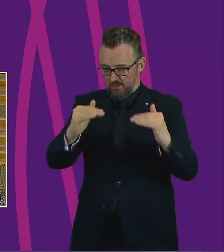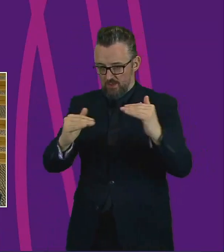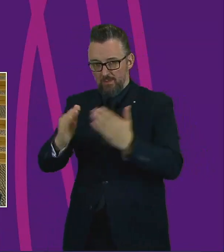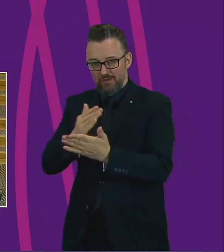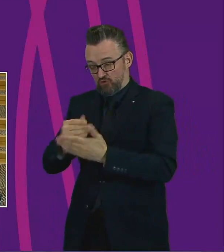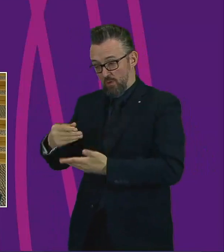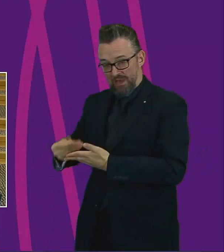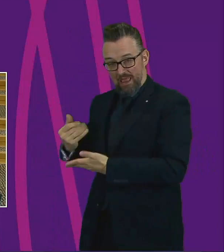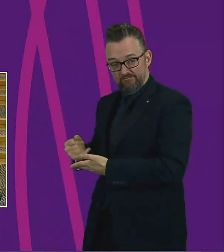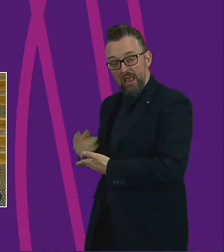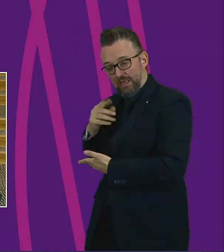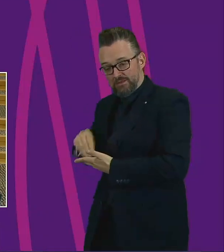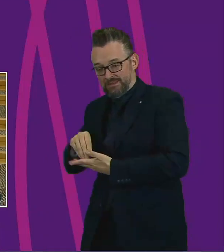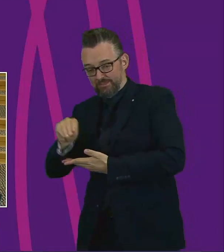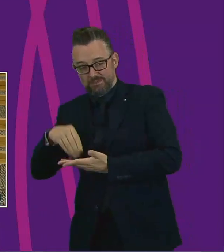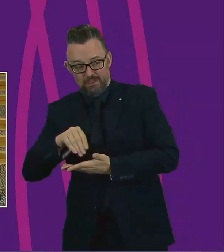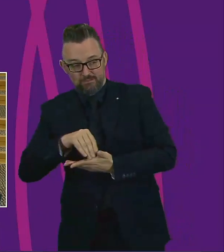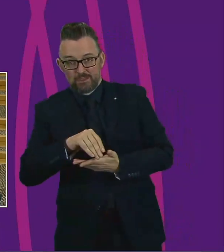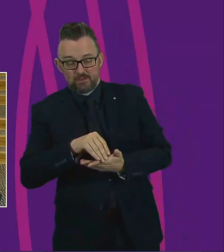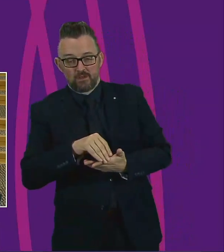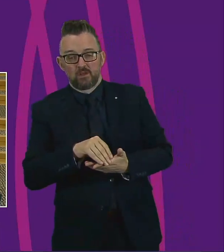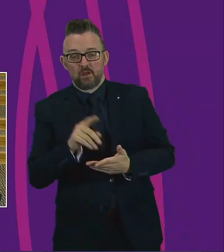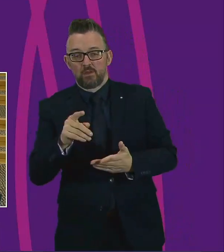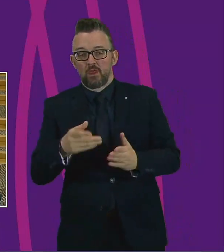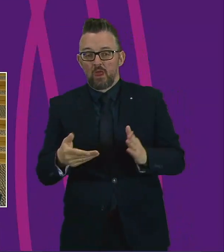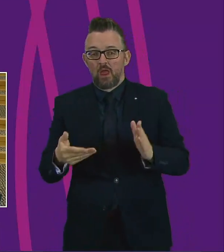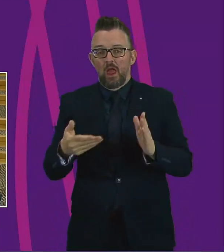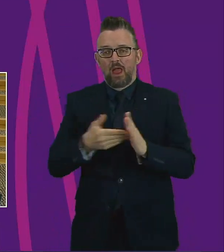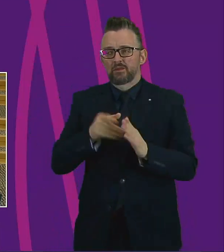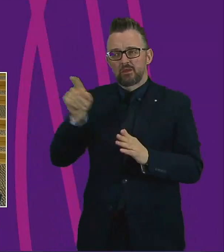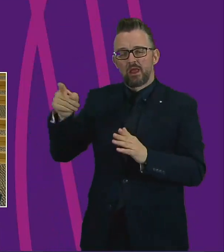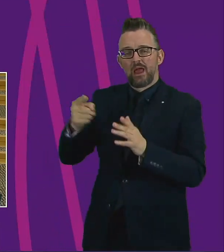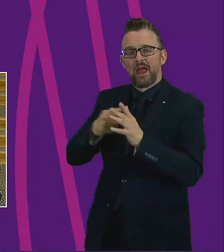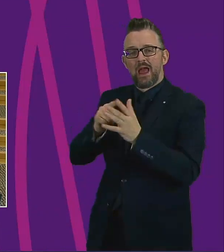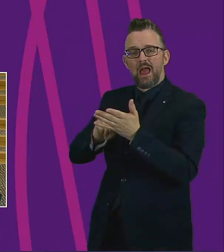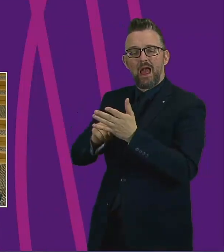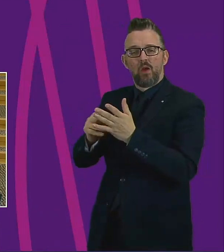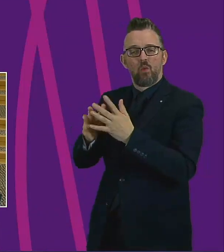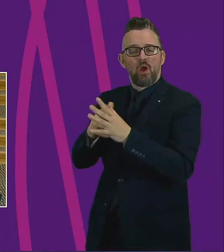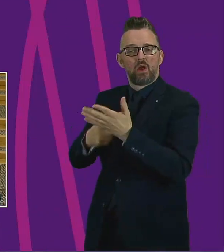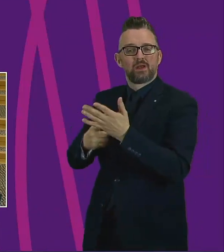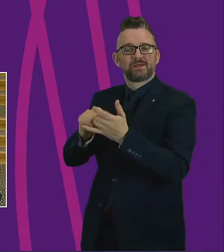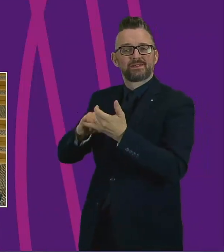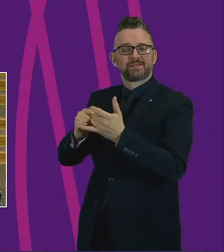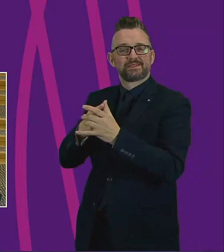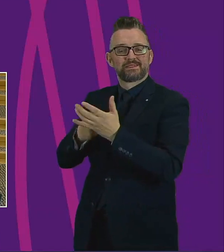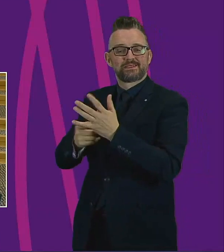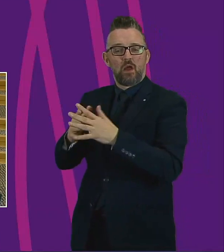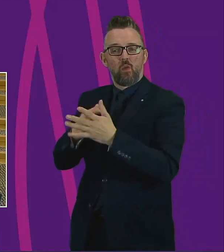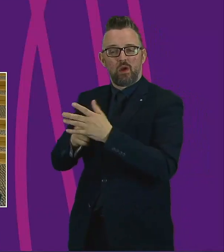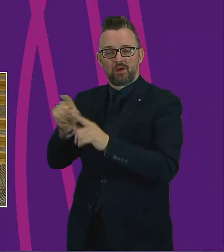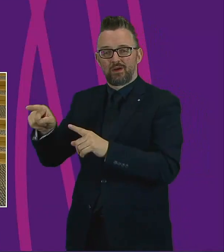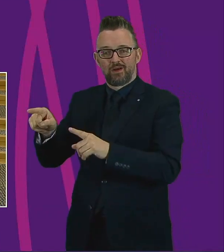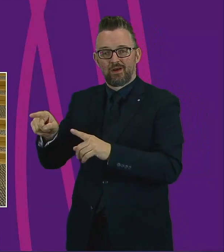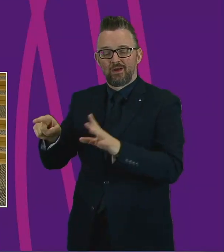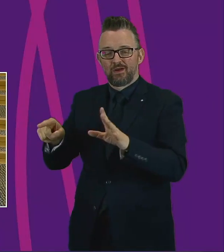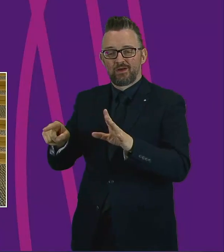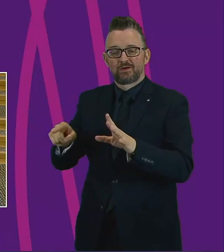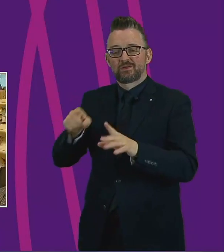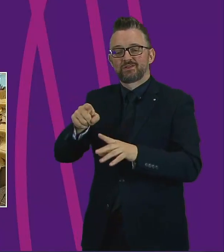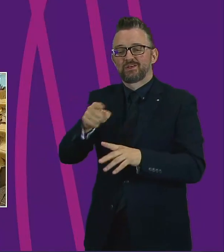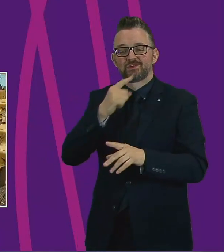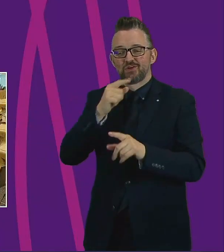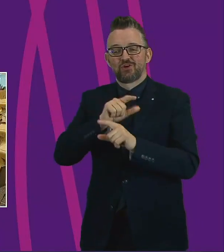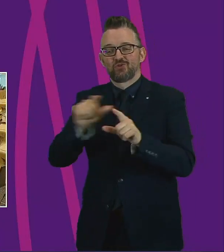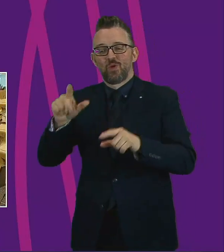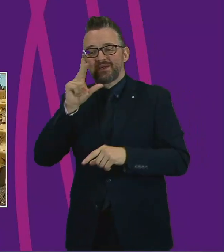way possible. But also, on a point that was raised by Anna Sarwar, we're going to have to think pretty cleverly of how we support our sector. colleague said no speeches